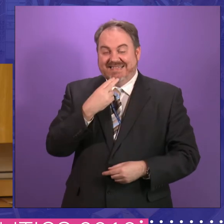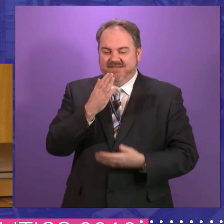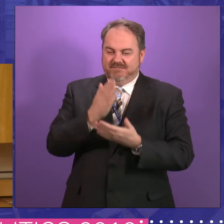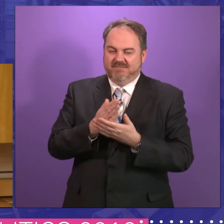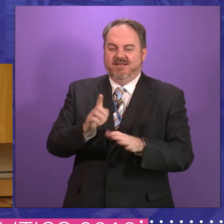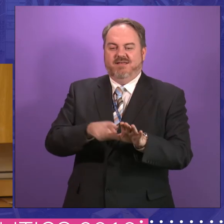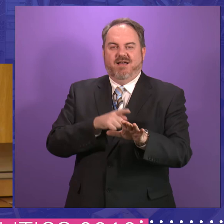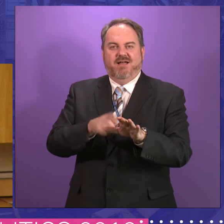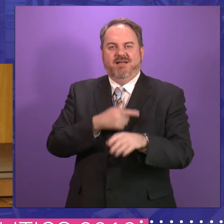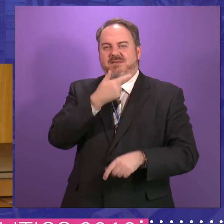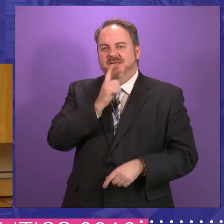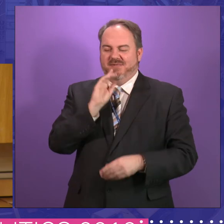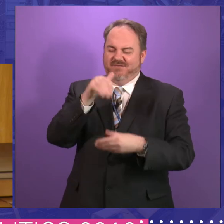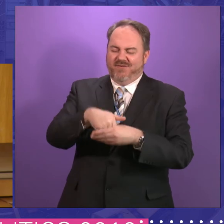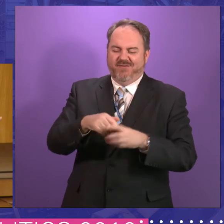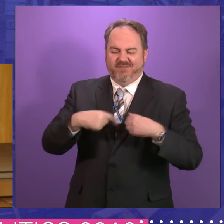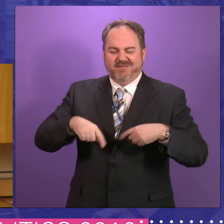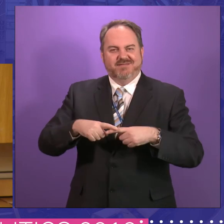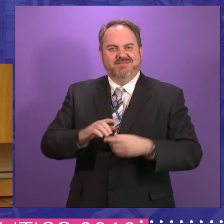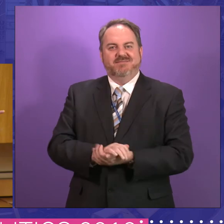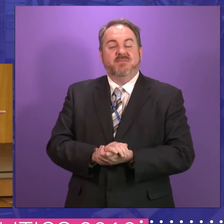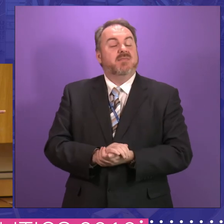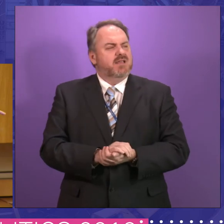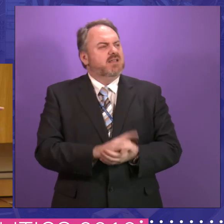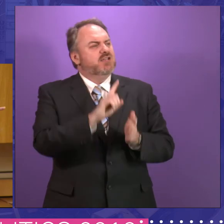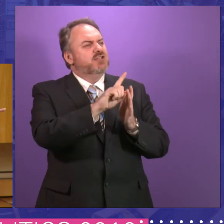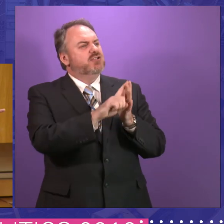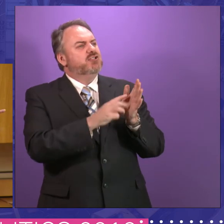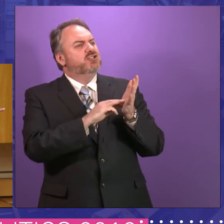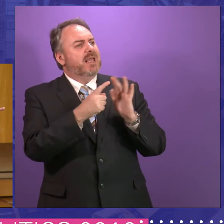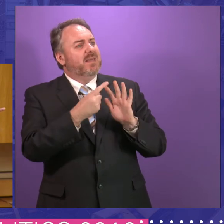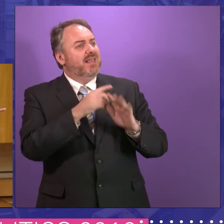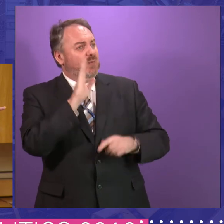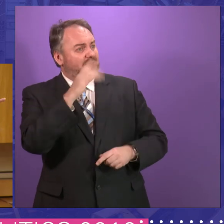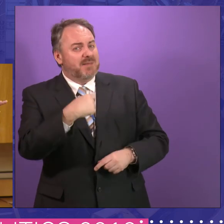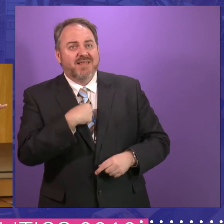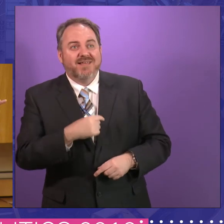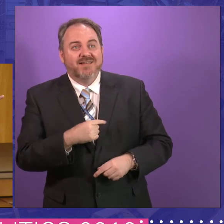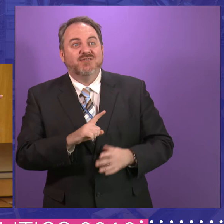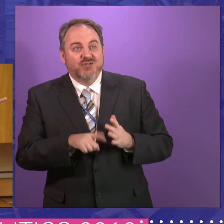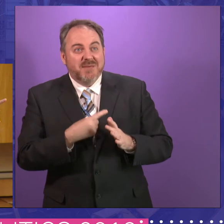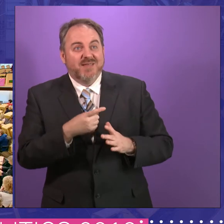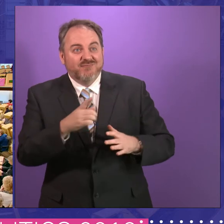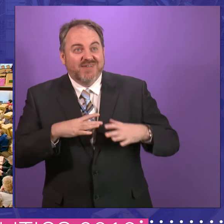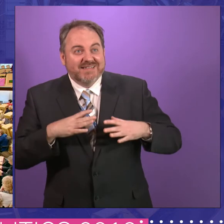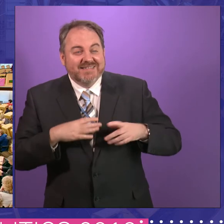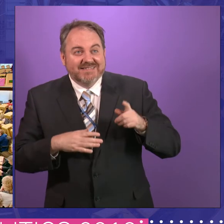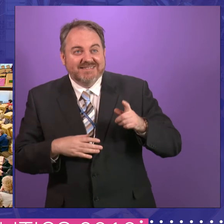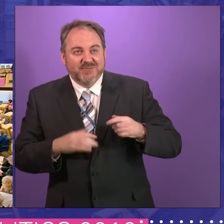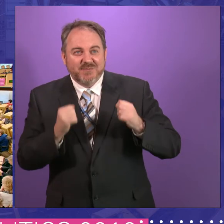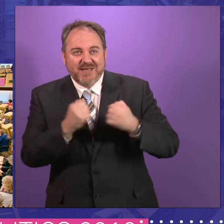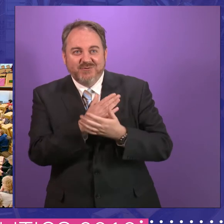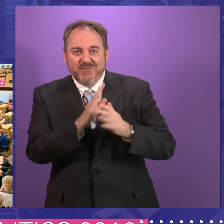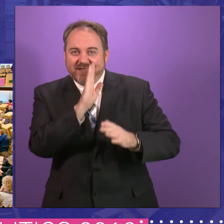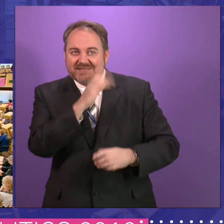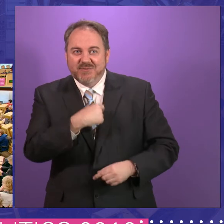The second point I just wanted to make was the question of, raised, Jamie, are you listening? Right. Belatedly, I just want to say